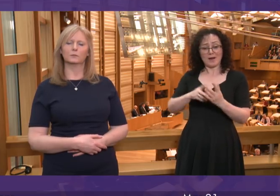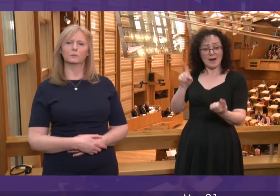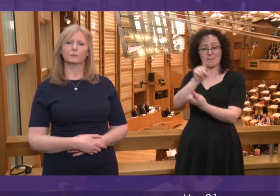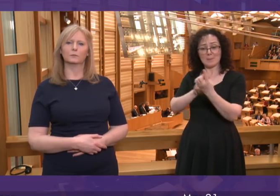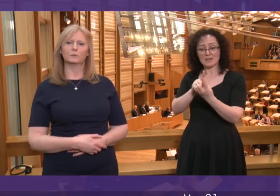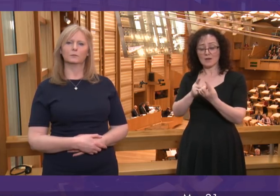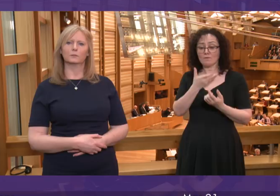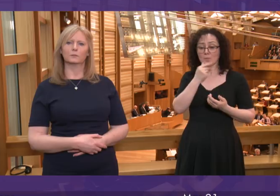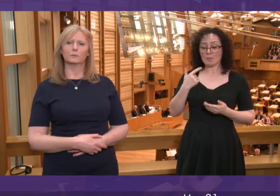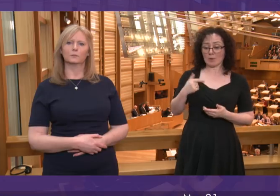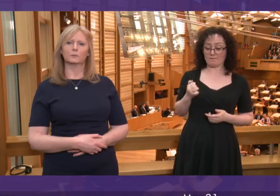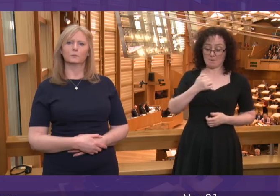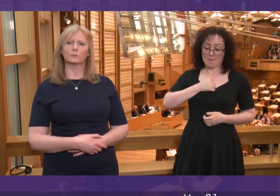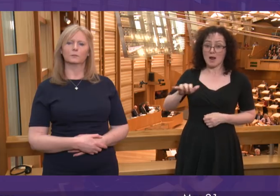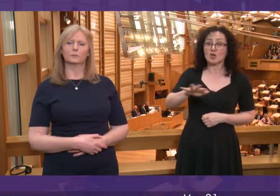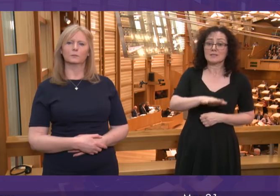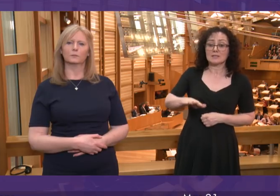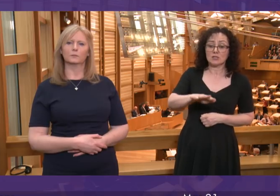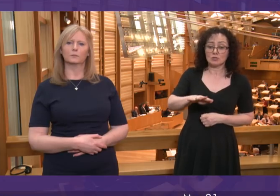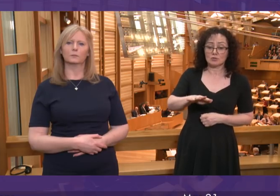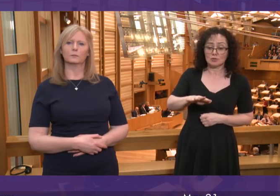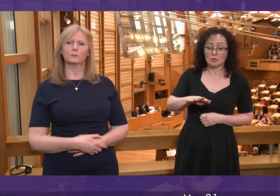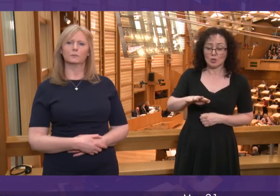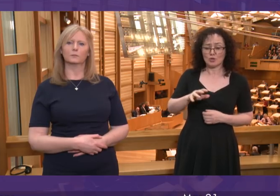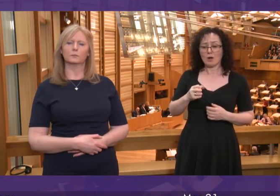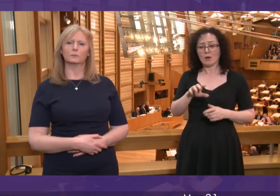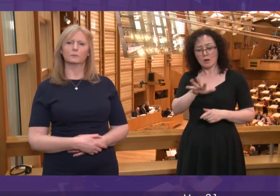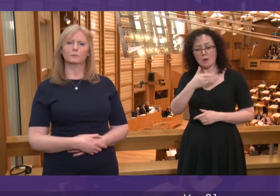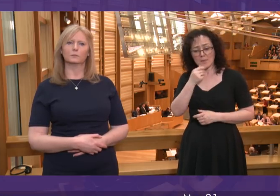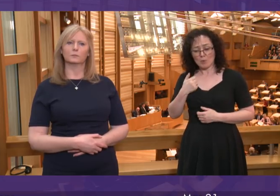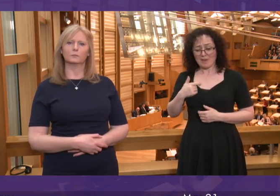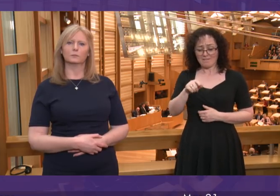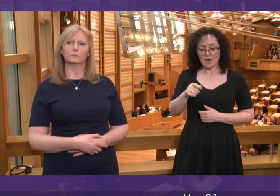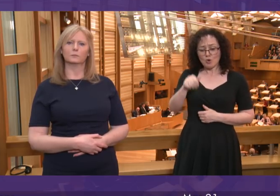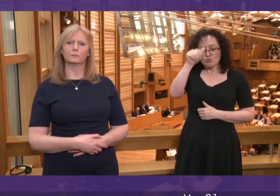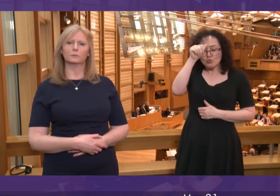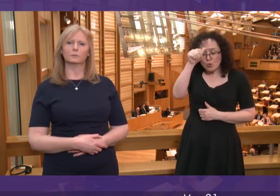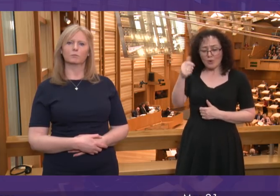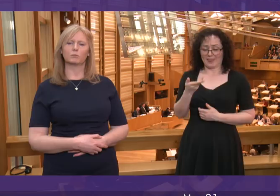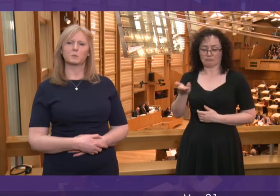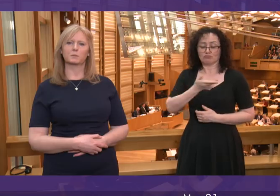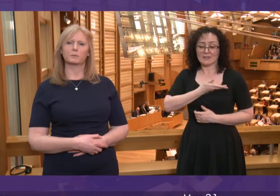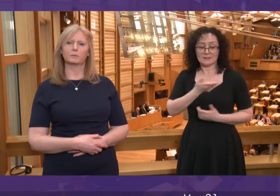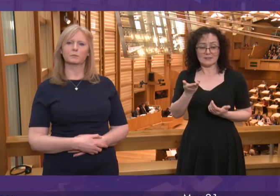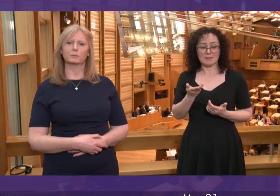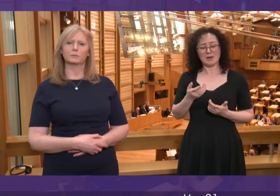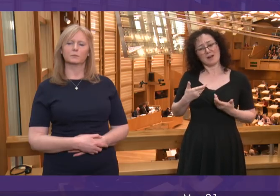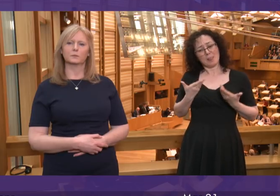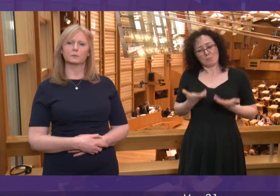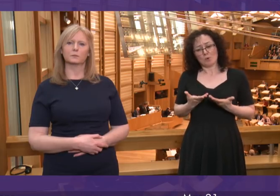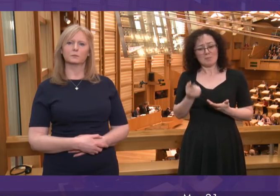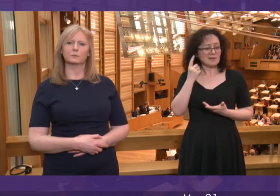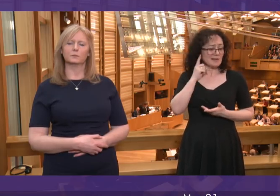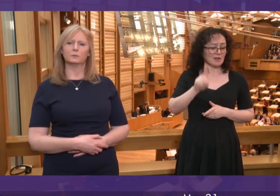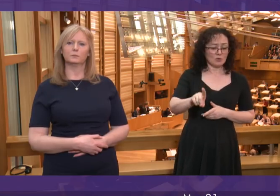rights and their future but to no avail. So would the First Minister ask the Cabinet Secretary to meet them and not risk ignoring a community facing the